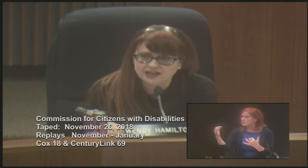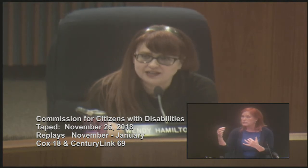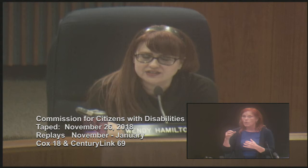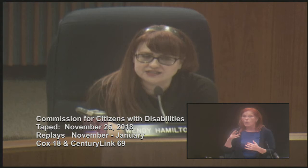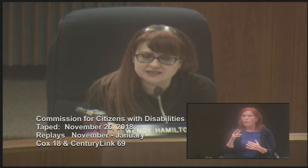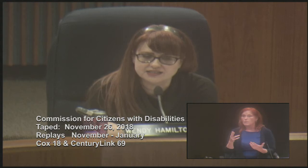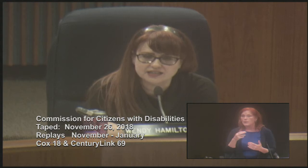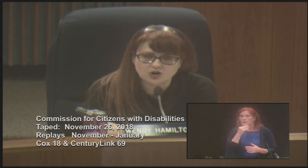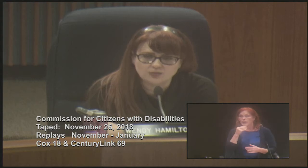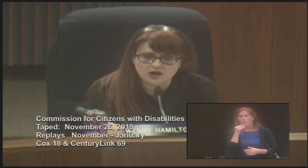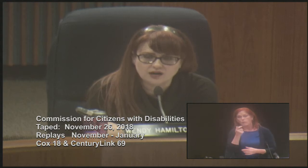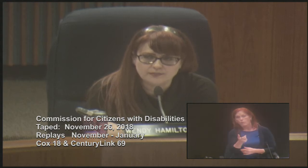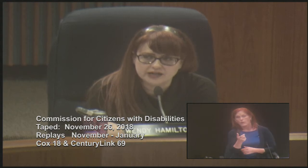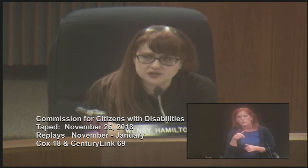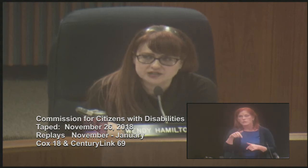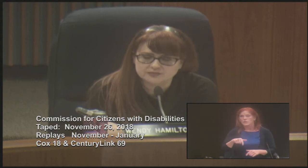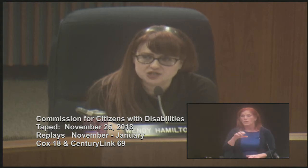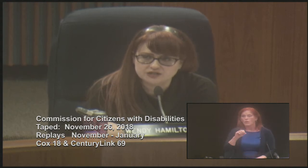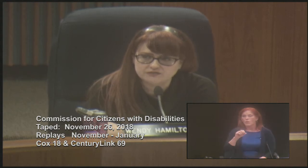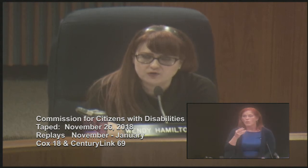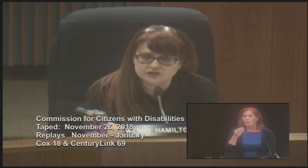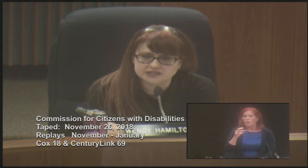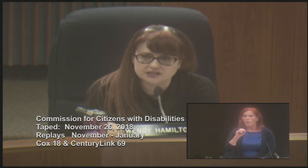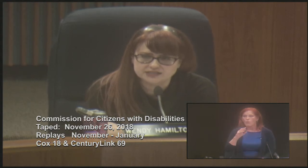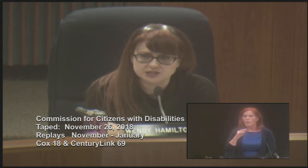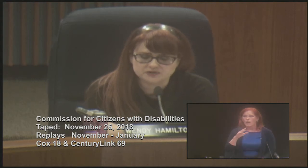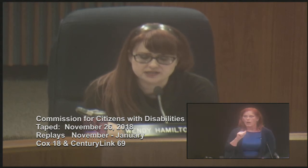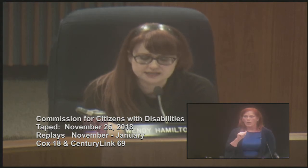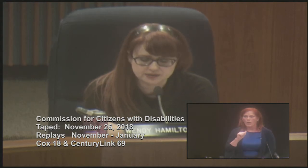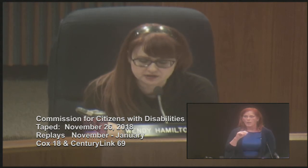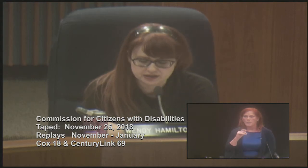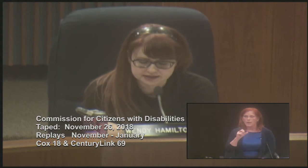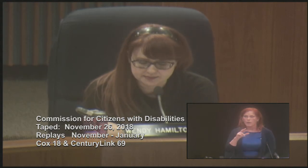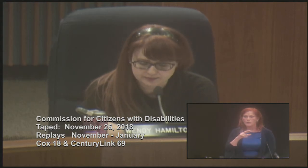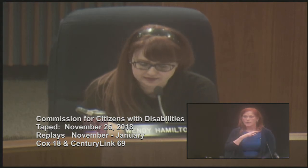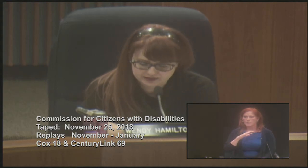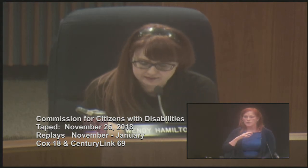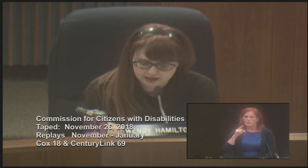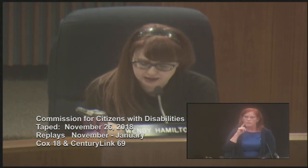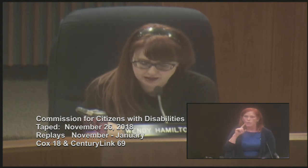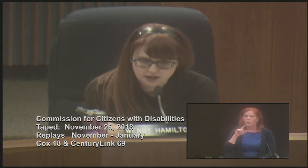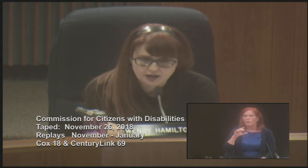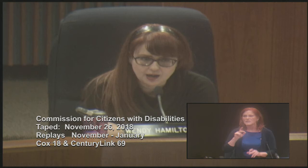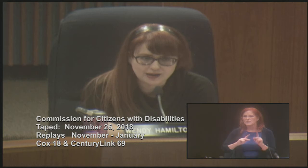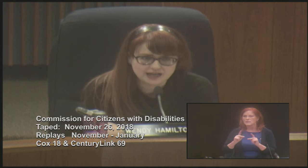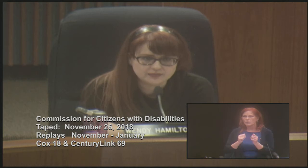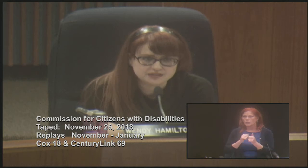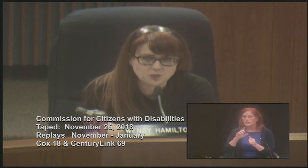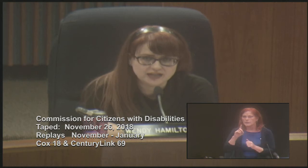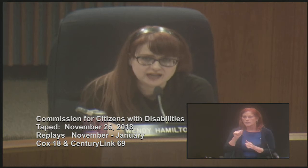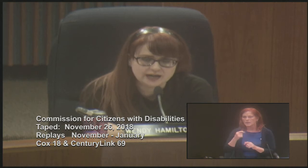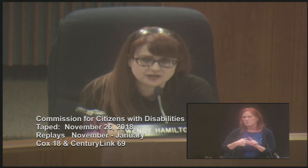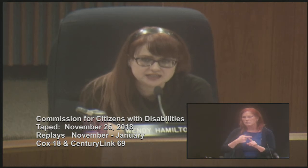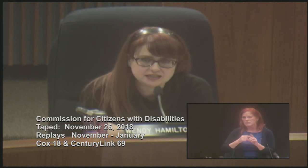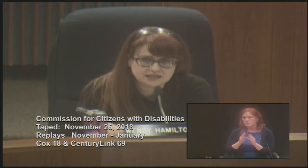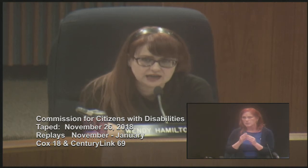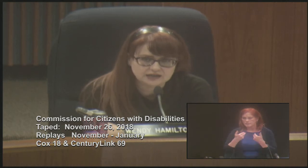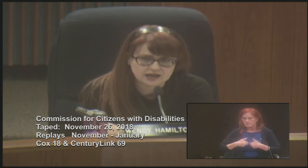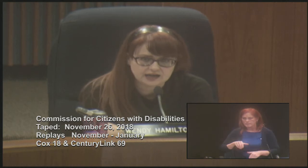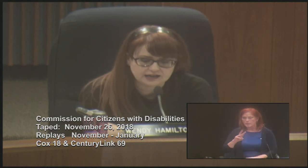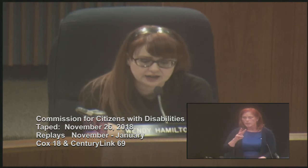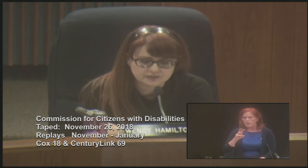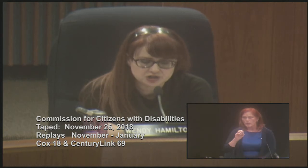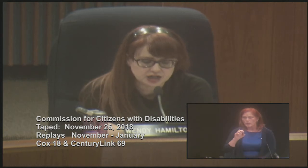home. This is the Omaha Mayor's Commission for Citizens with Disabilities monthly meeting. My name is Wendy Hamilton